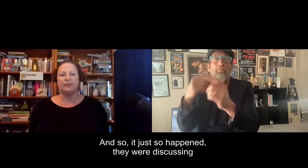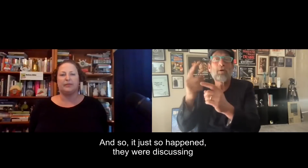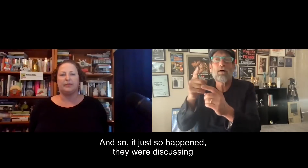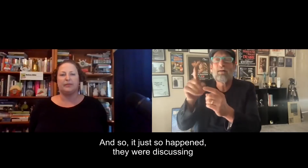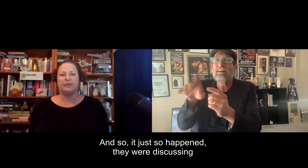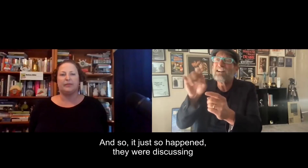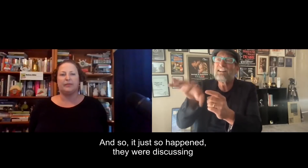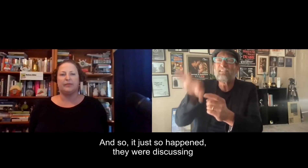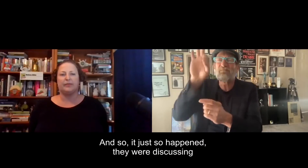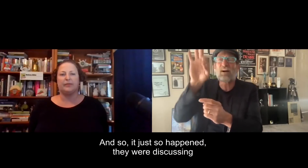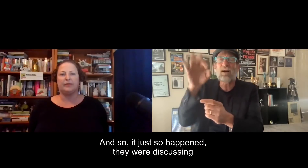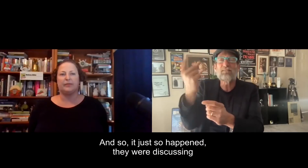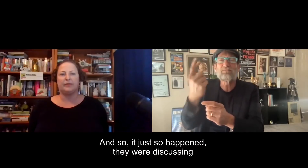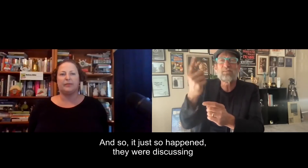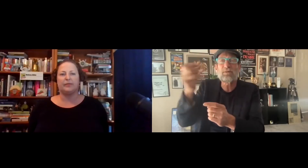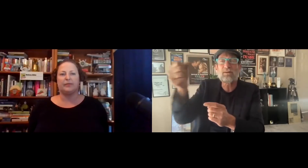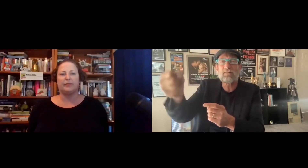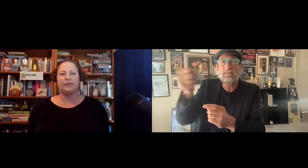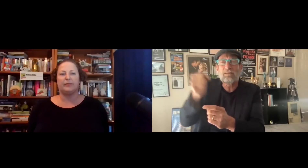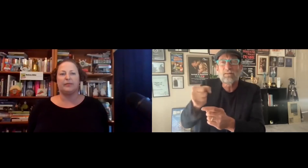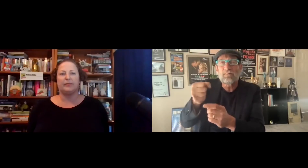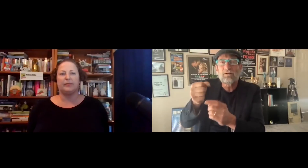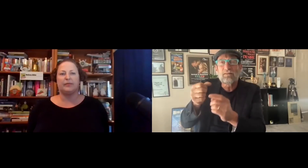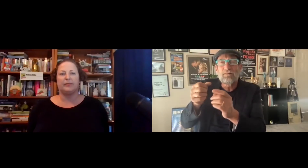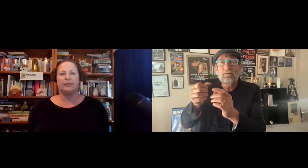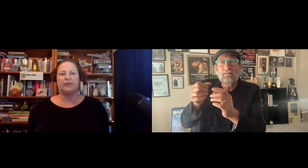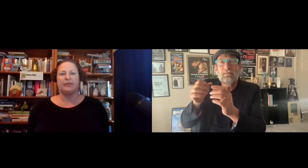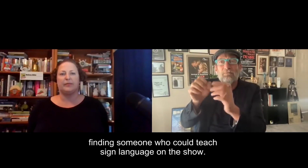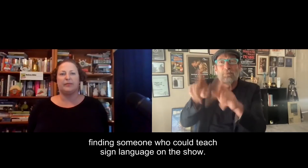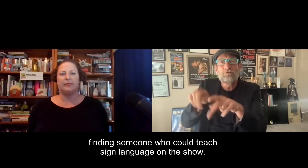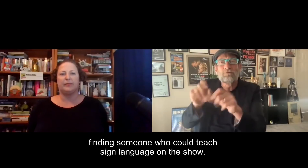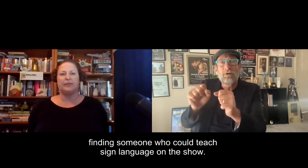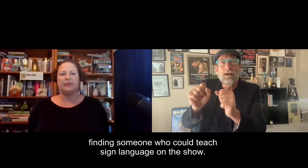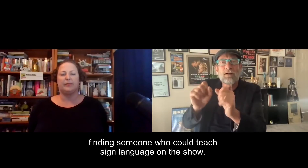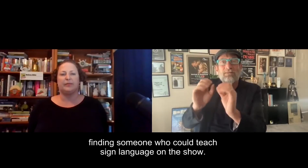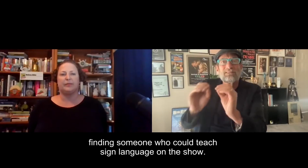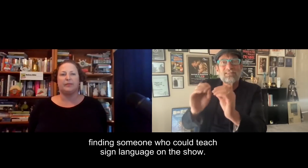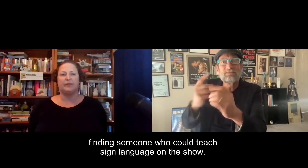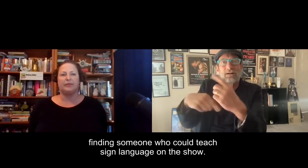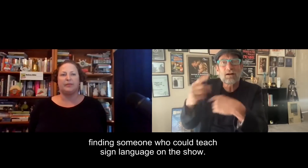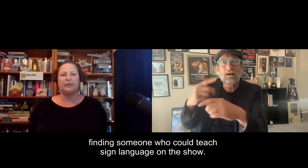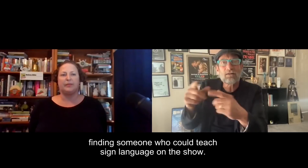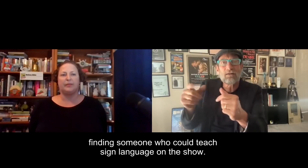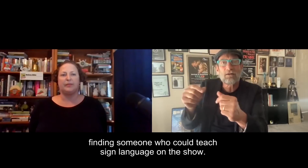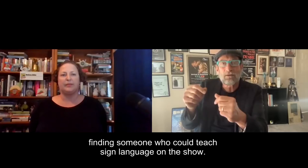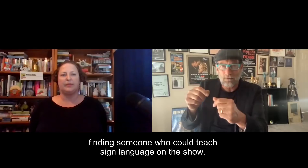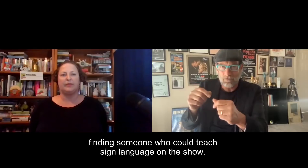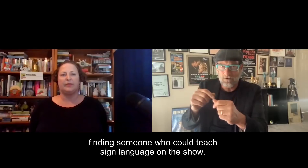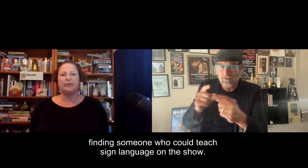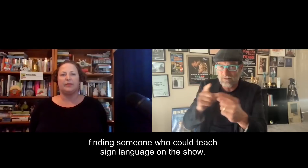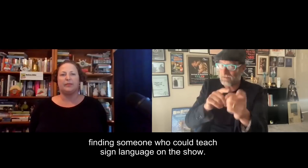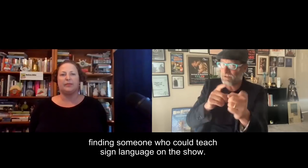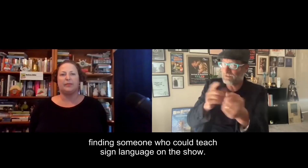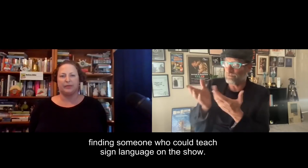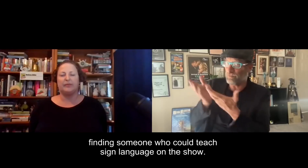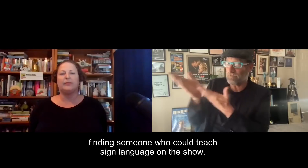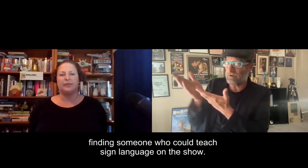just so happened they were discussing finding someone who could teach sign language on the show.